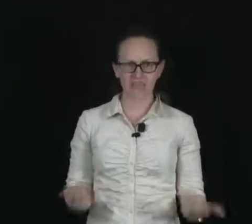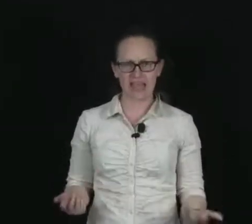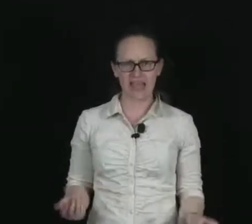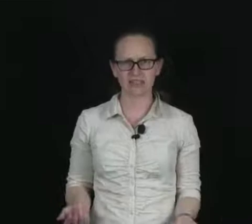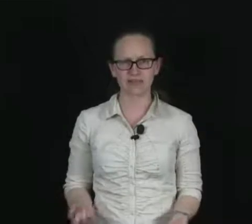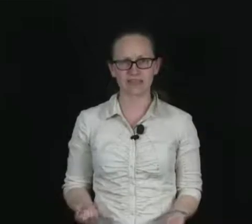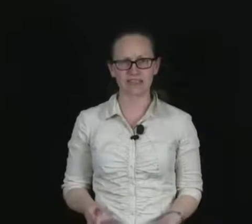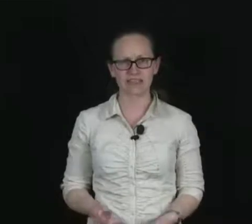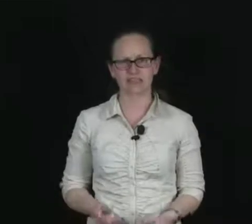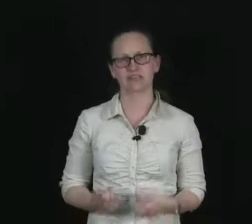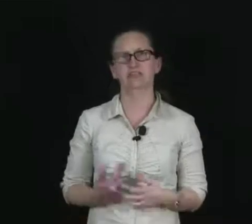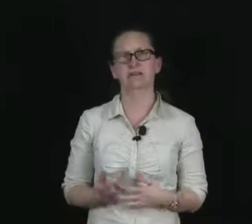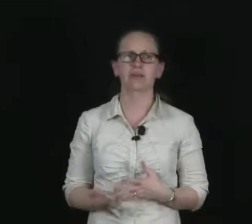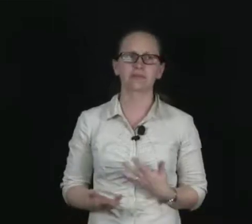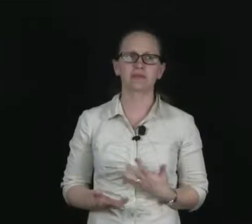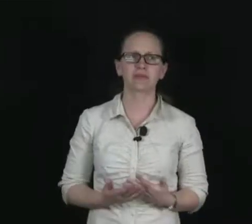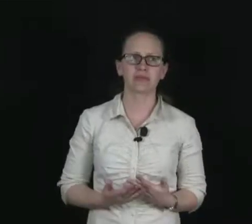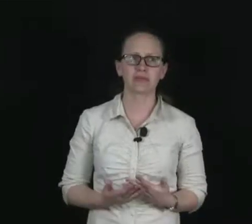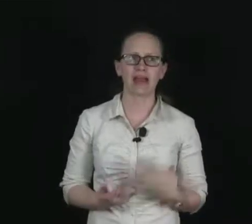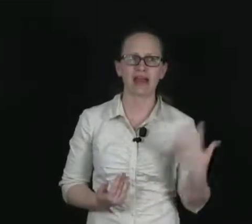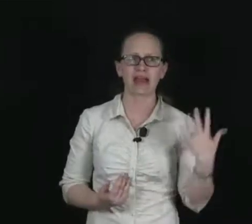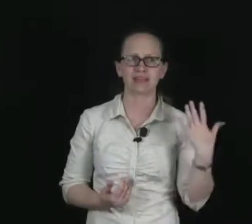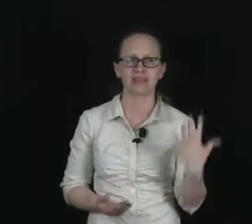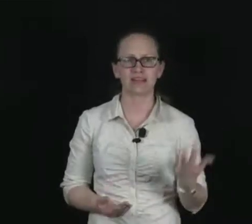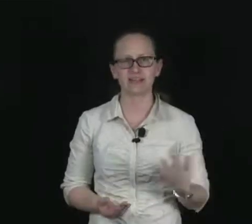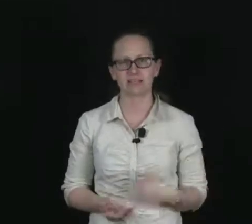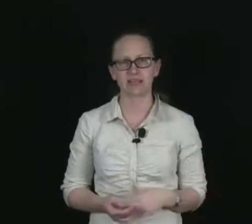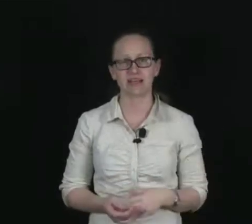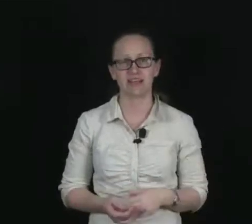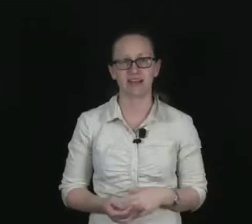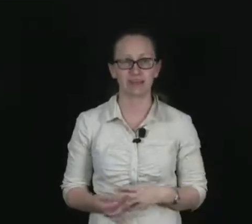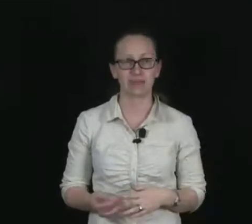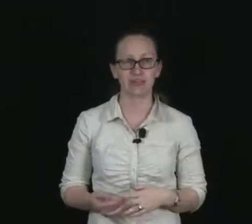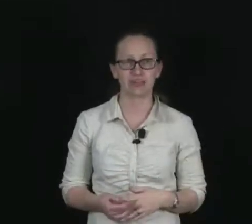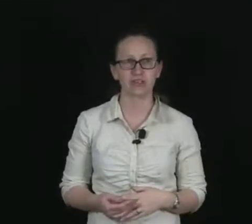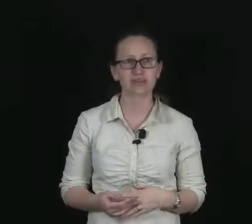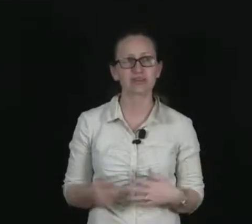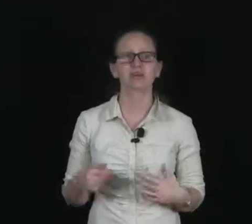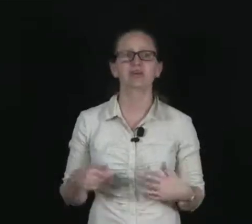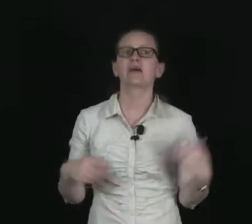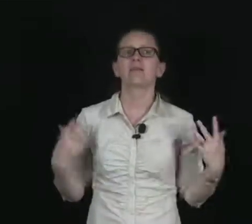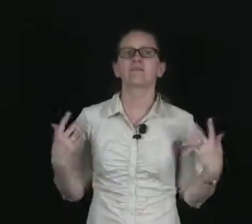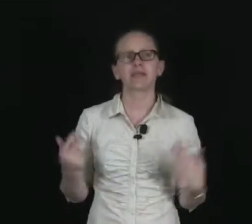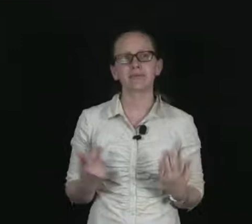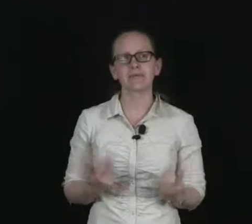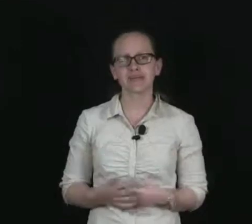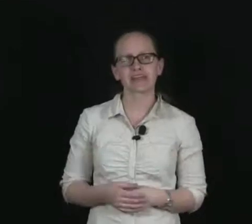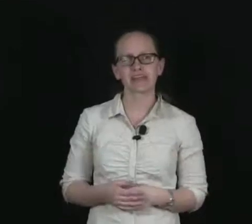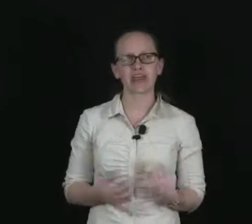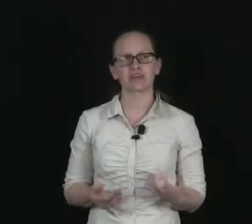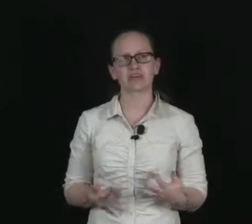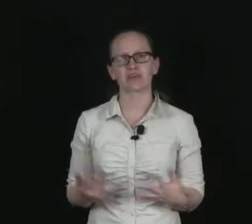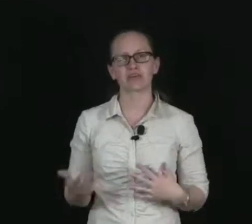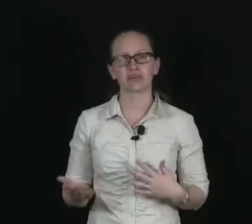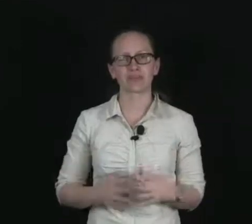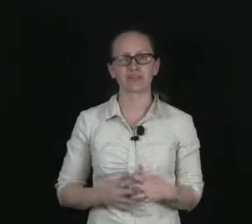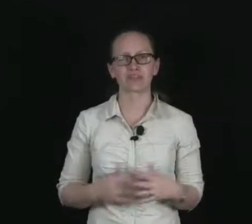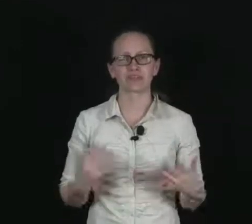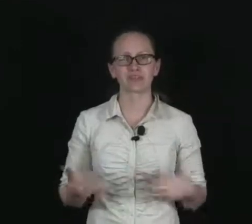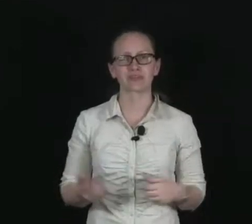scans in medicine. So we're going to be talking about how technetium-99m is used. But gamma rays can actually also be used as what's